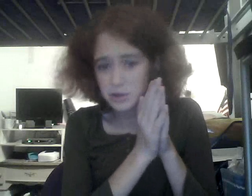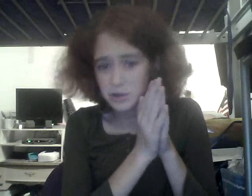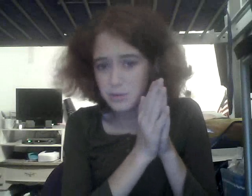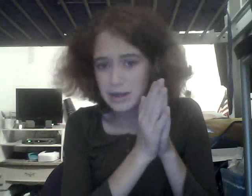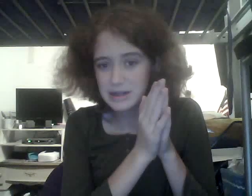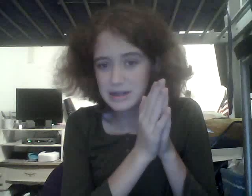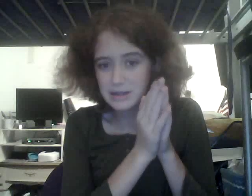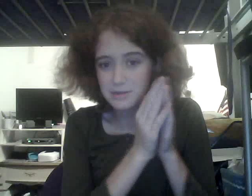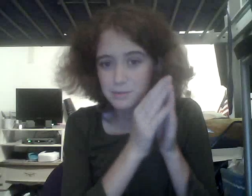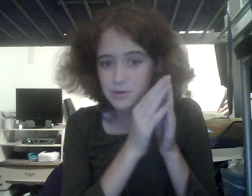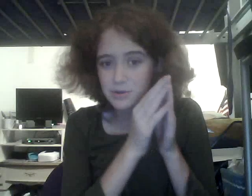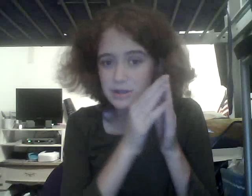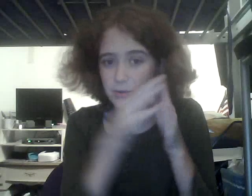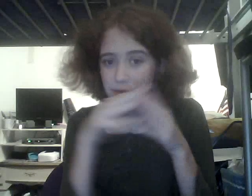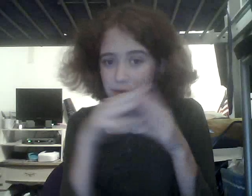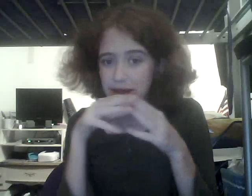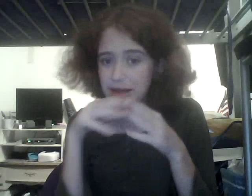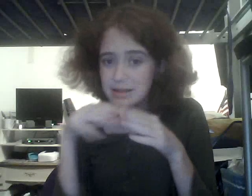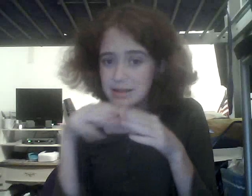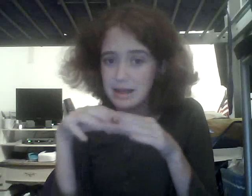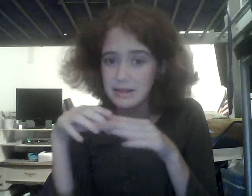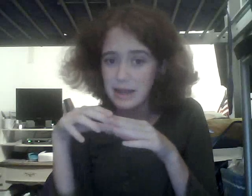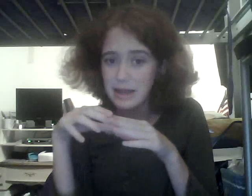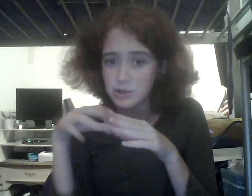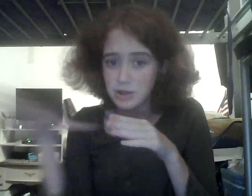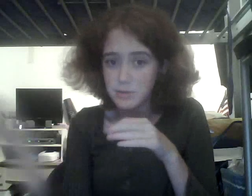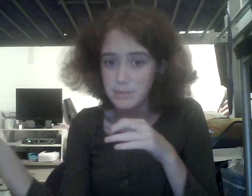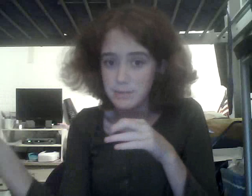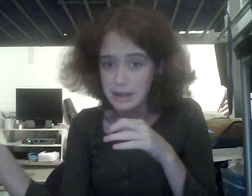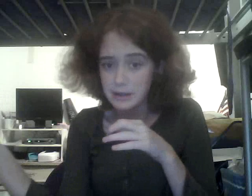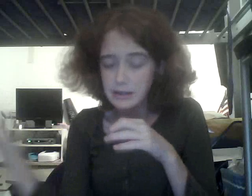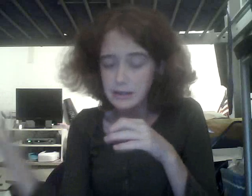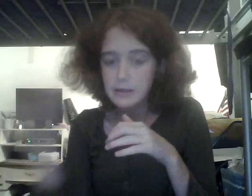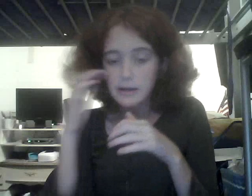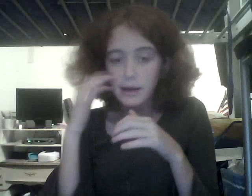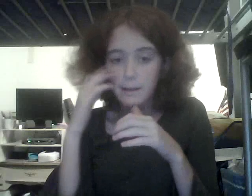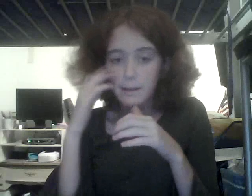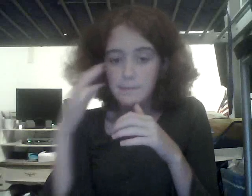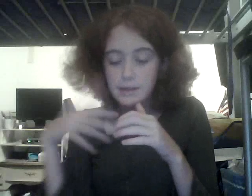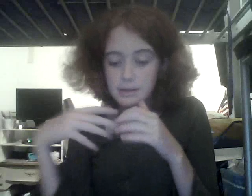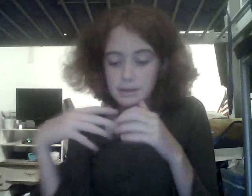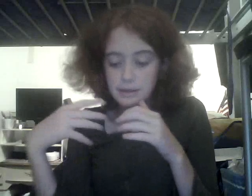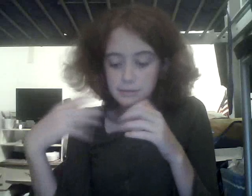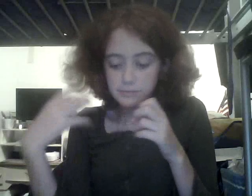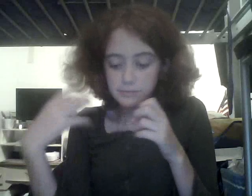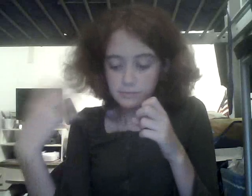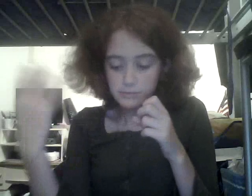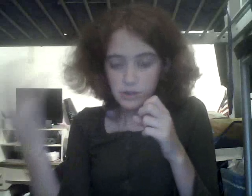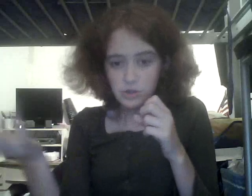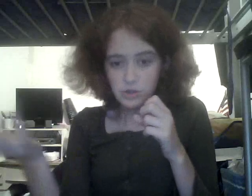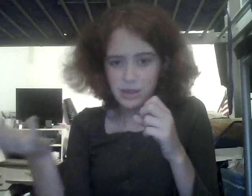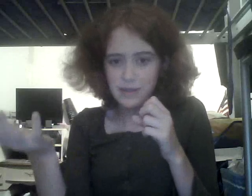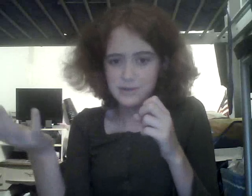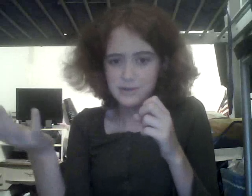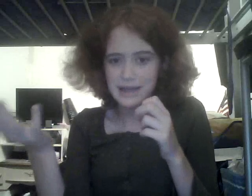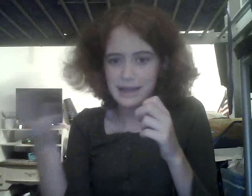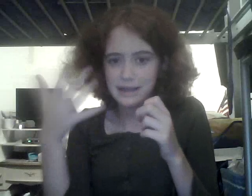win is if the person you are fighting is not actually a human being. Um, so yeah, there's that. I think